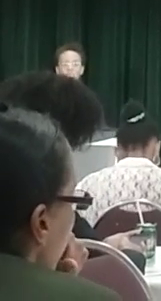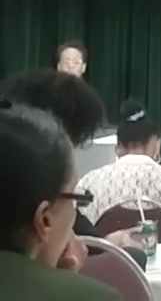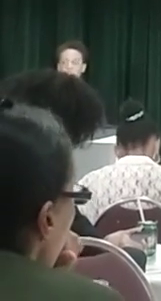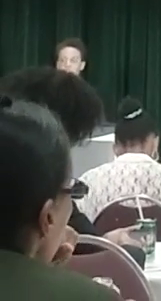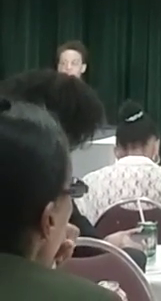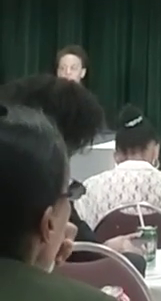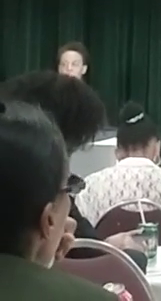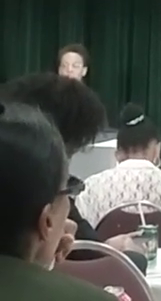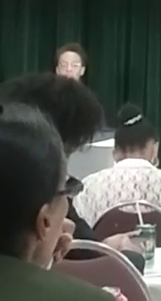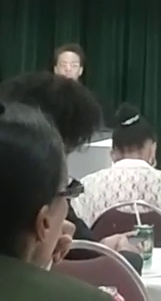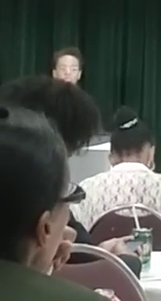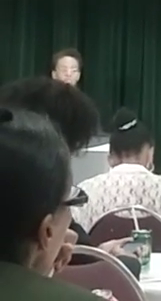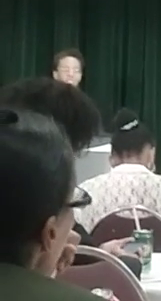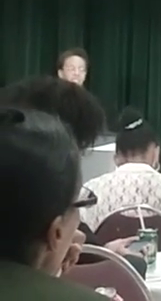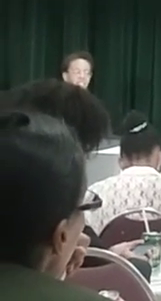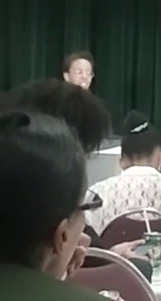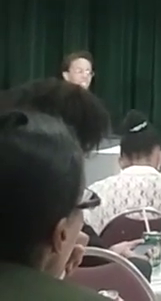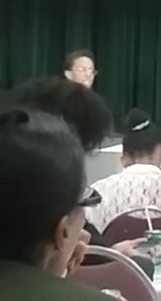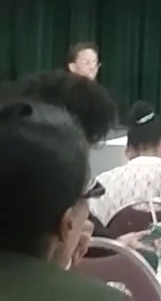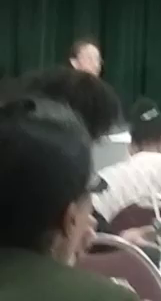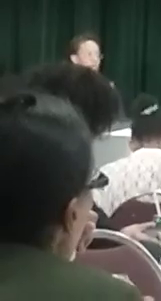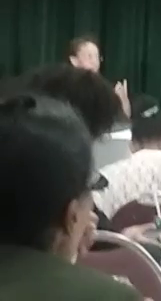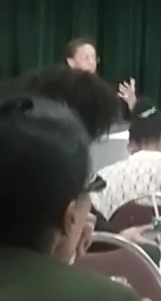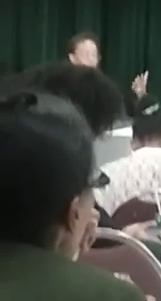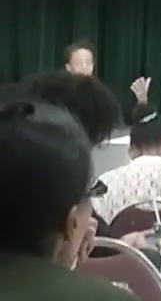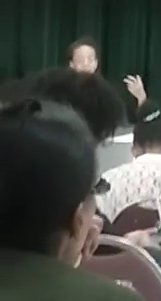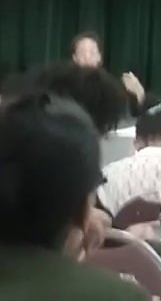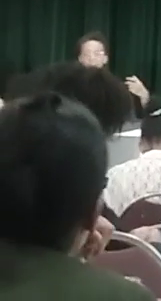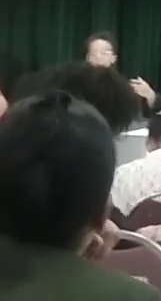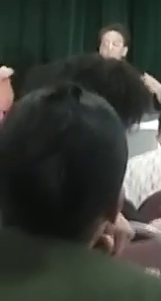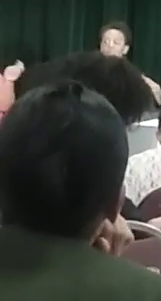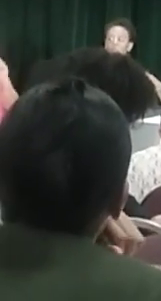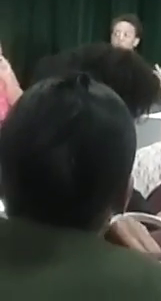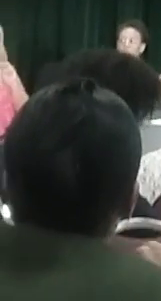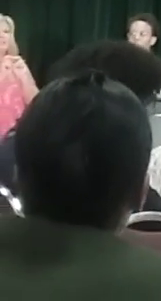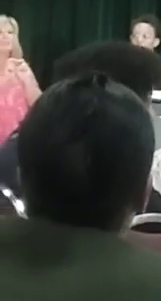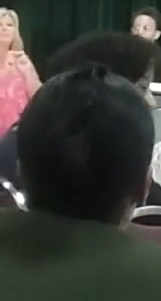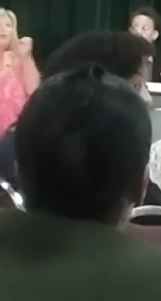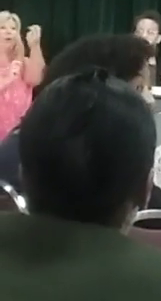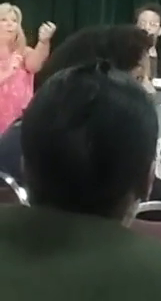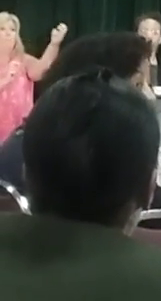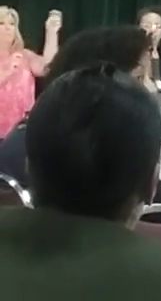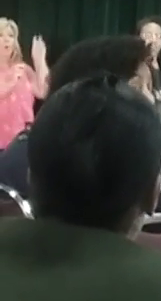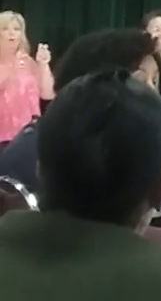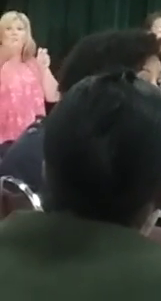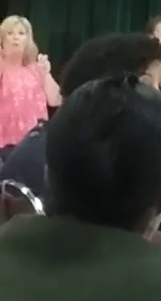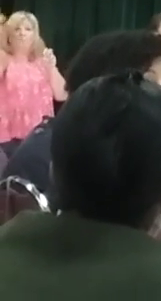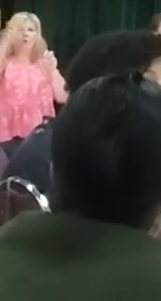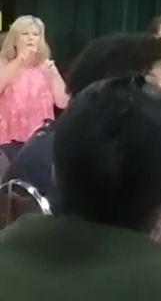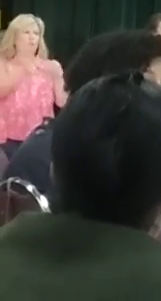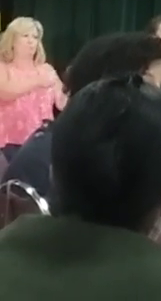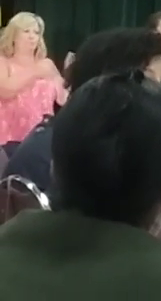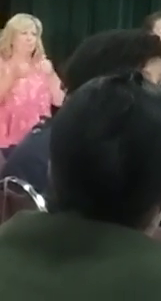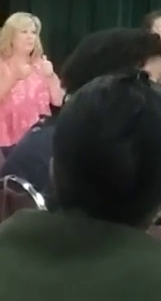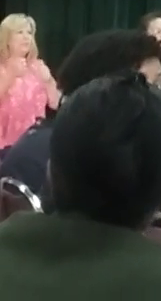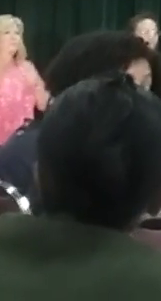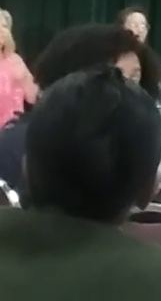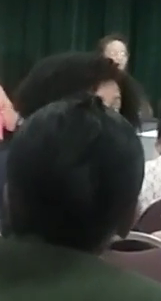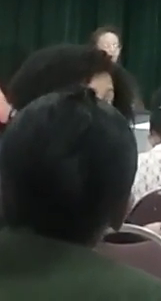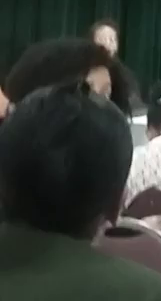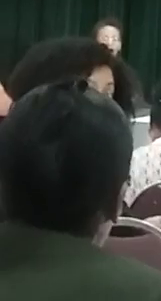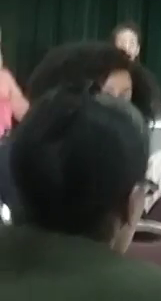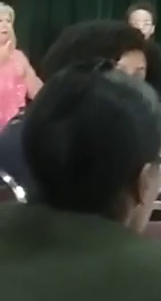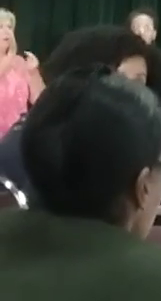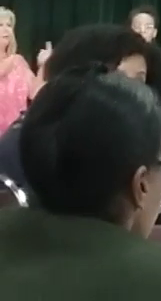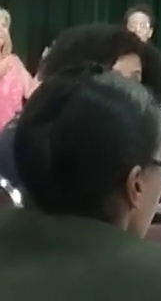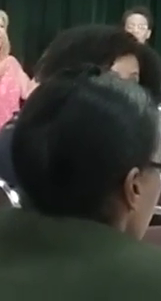The next portion is going to be the roundtable discussion, so I'm really glad that some of you moved up. If you see someone sitting at a table,